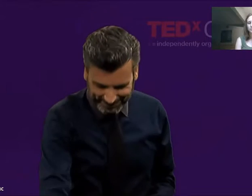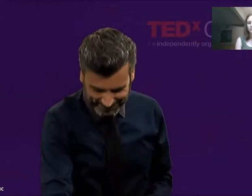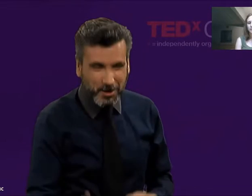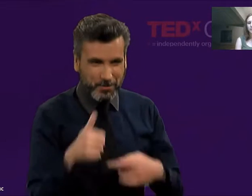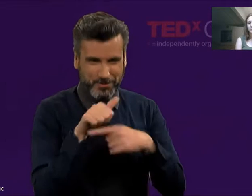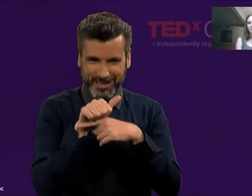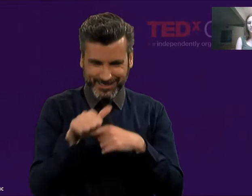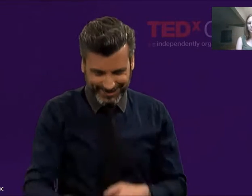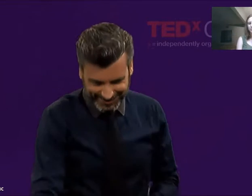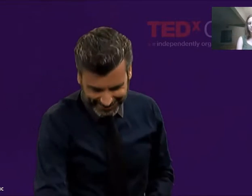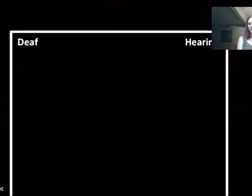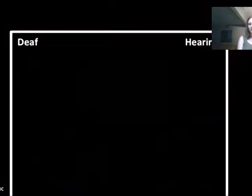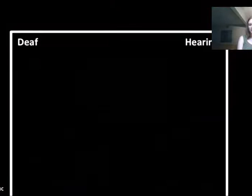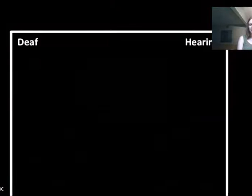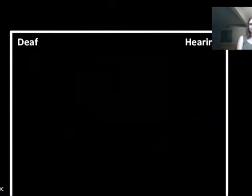Good job, everybody pointing that way.